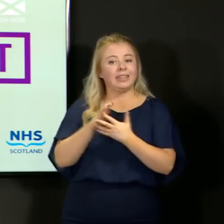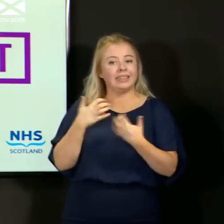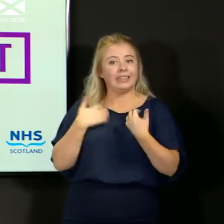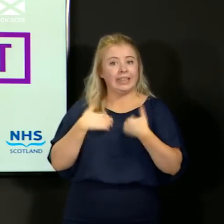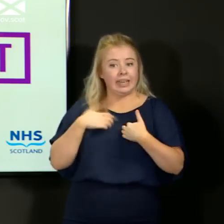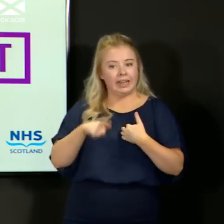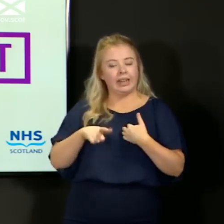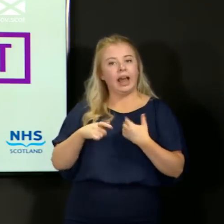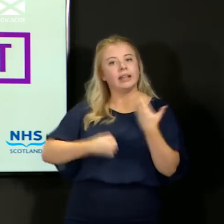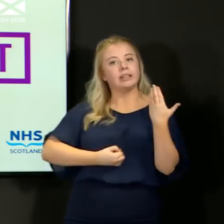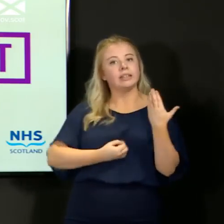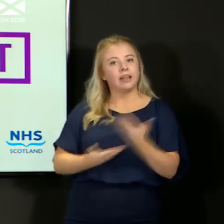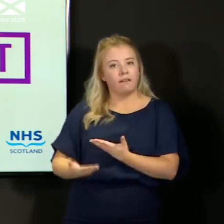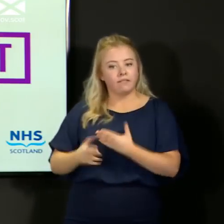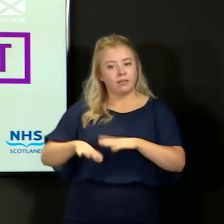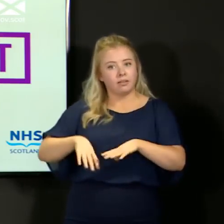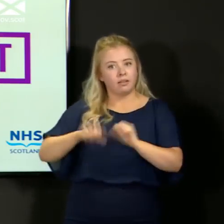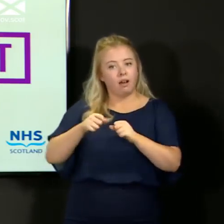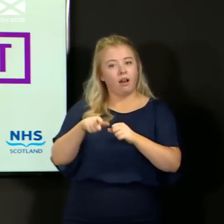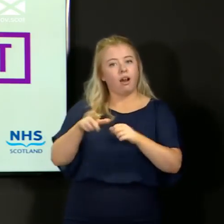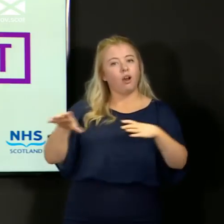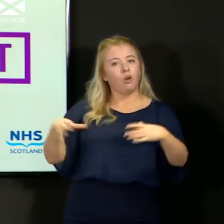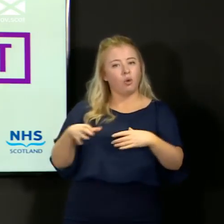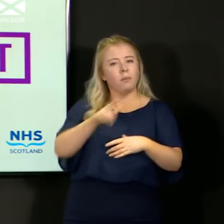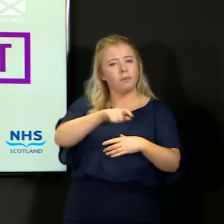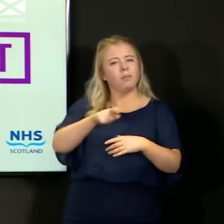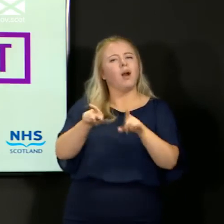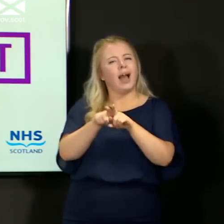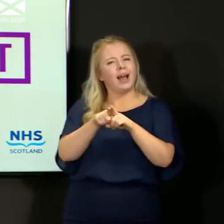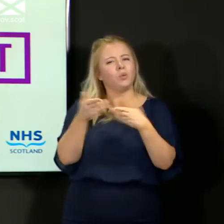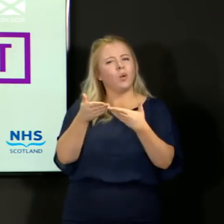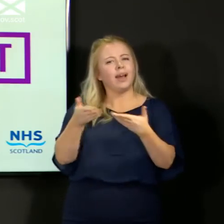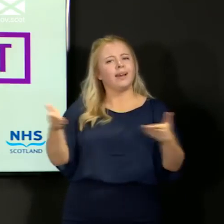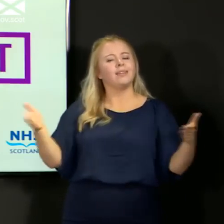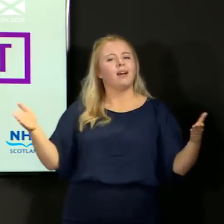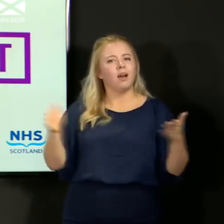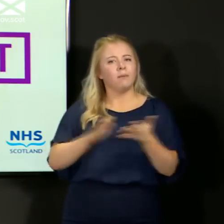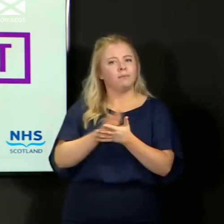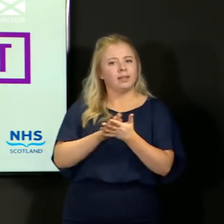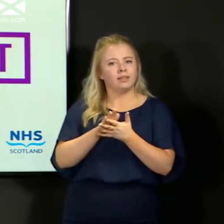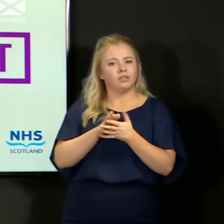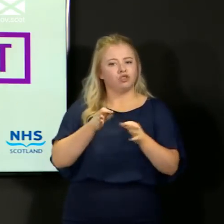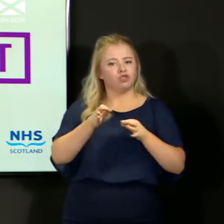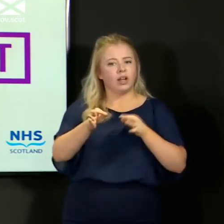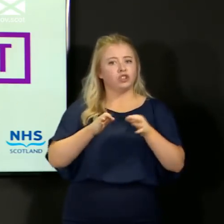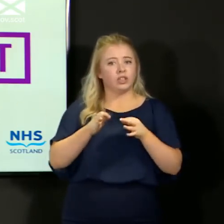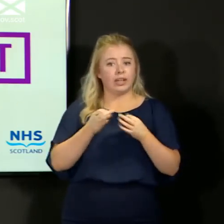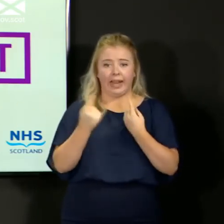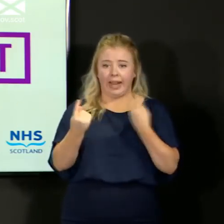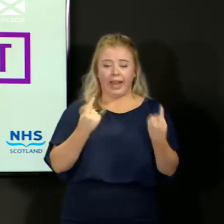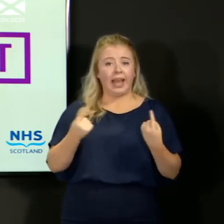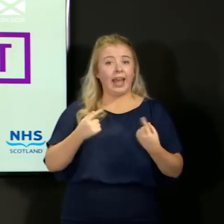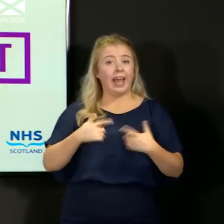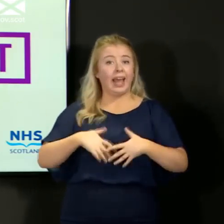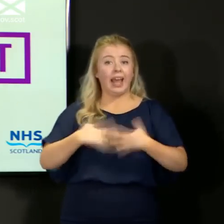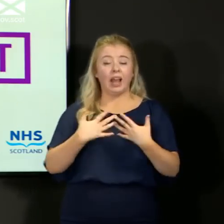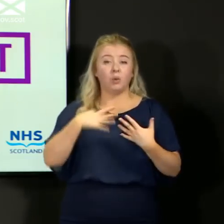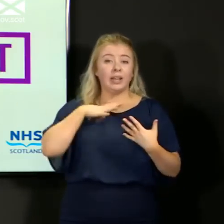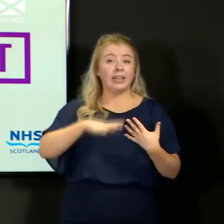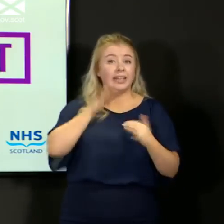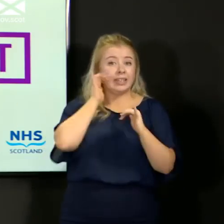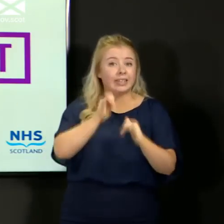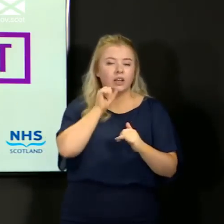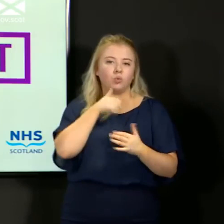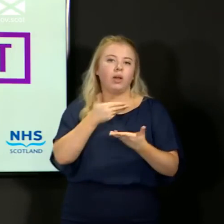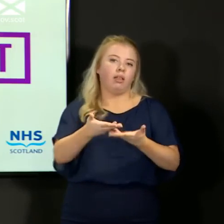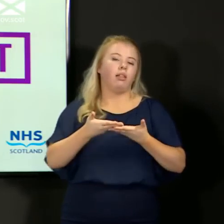that at-home service to that group of people and wider. So that the overall strategy is everybody who needs a test gets one. So